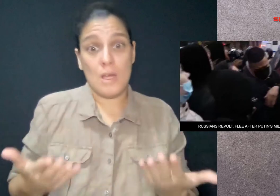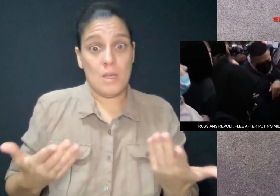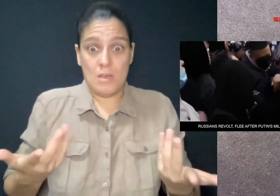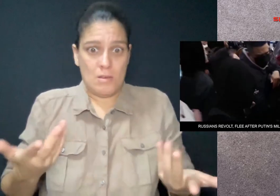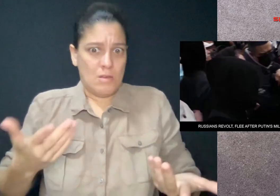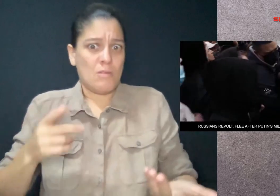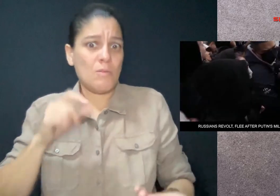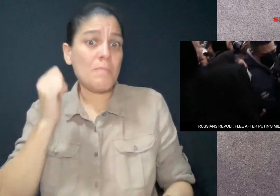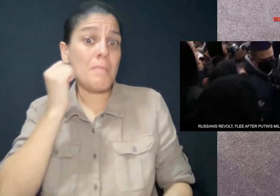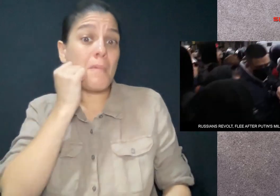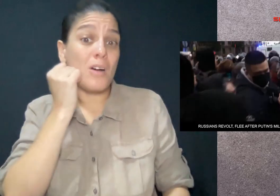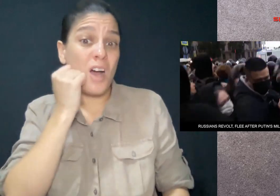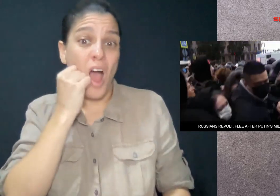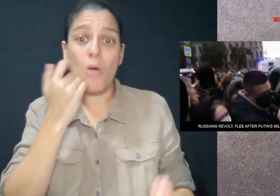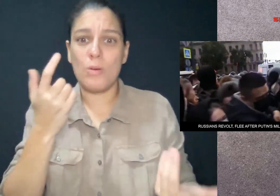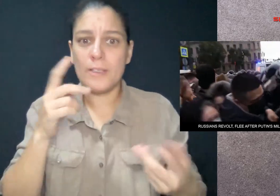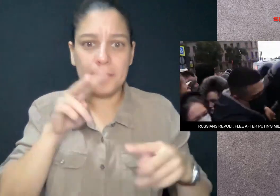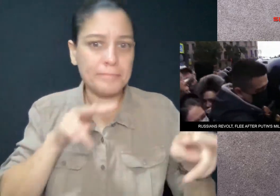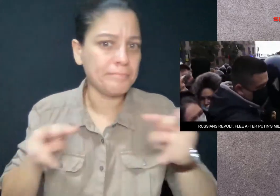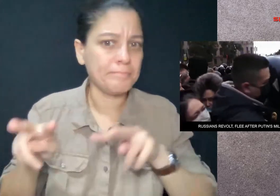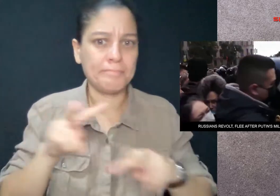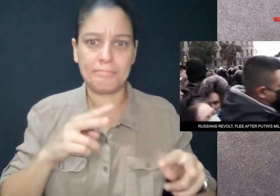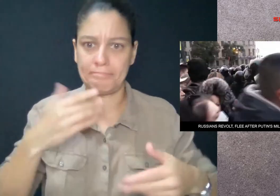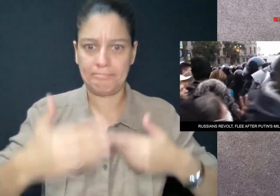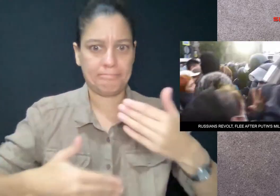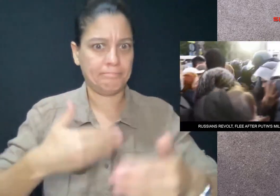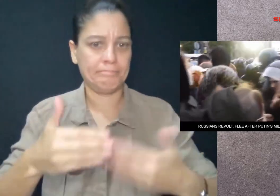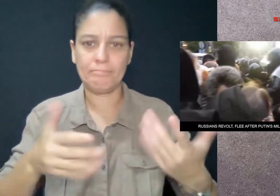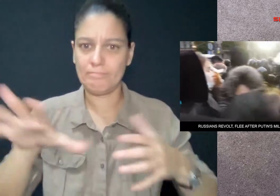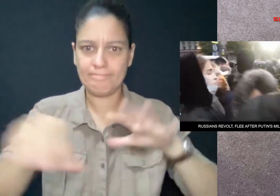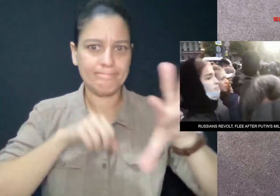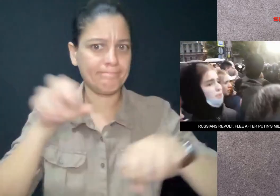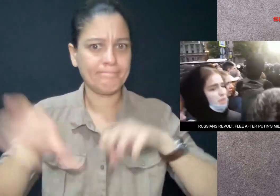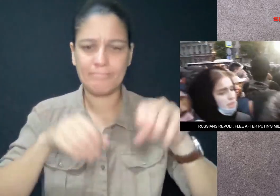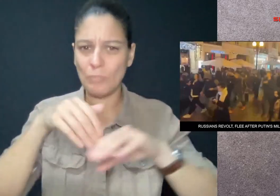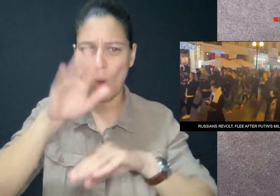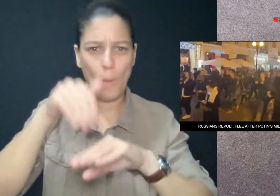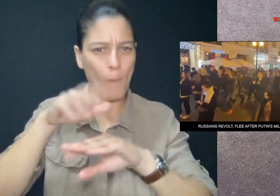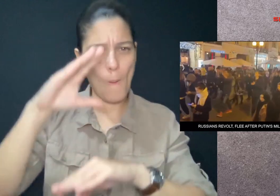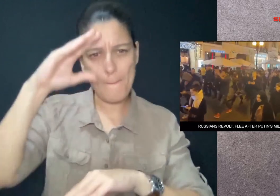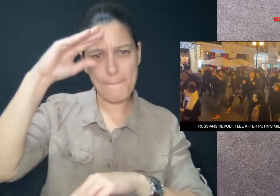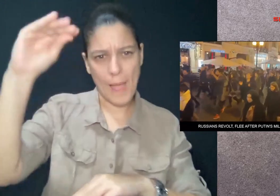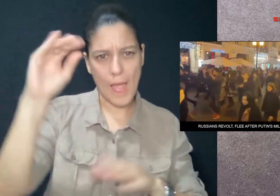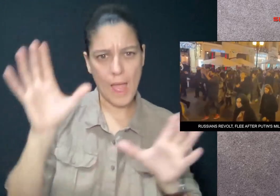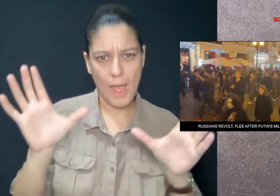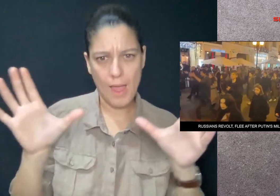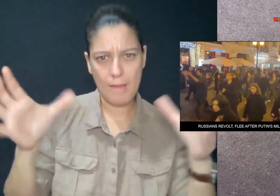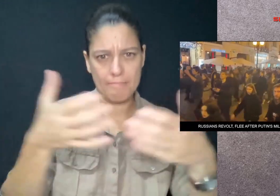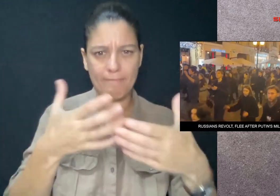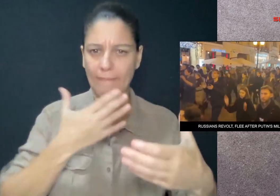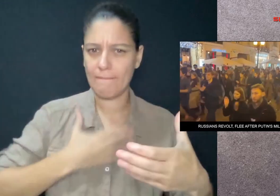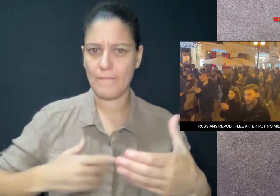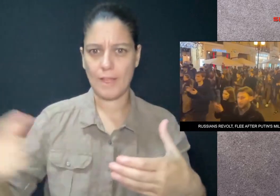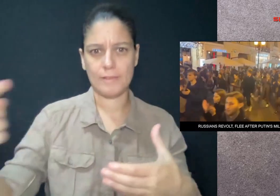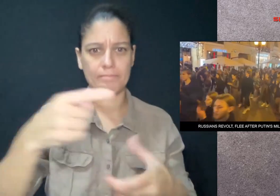Sources say Moscow is now trying to recruit more men to fight in Ukraine.